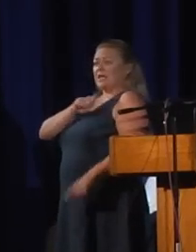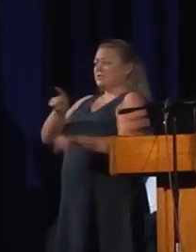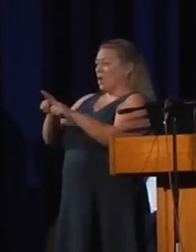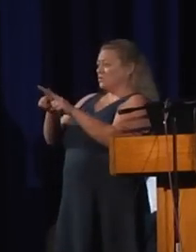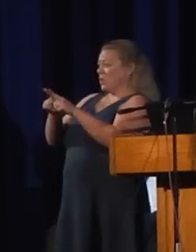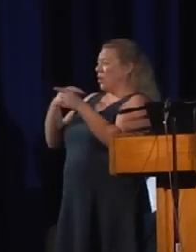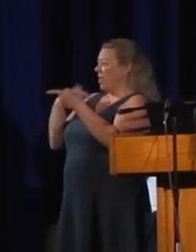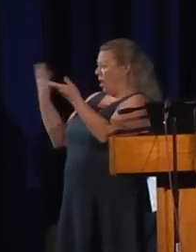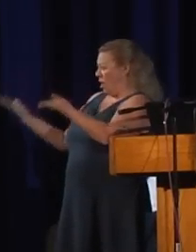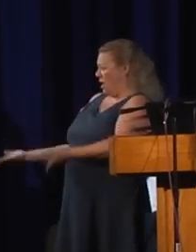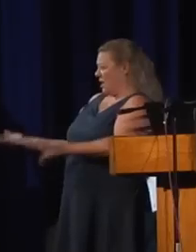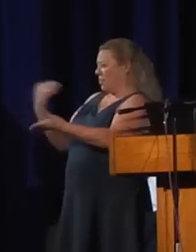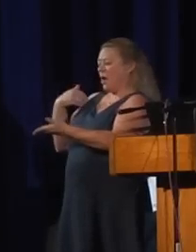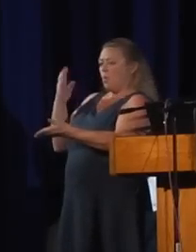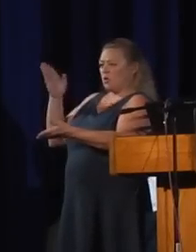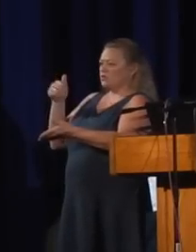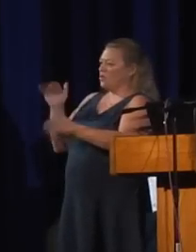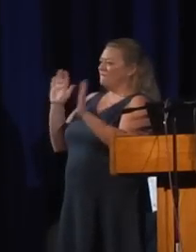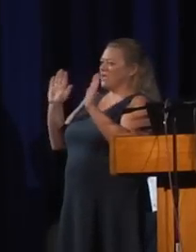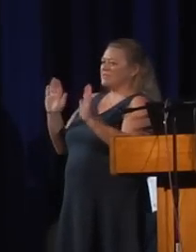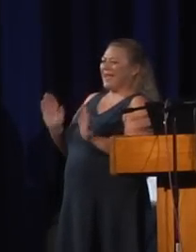fantastic job for us. Thank you, Rob.